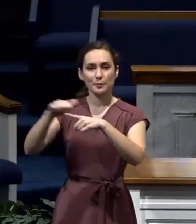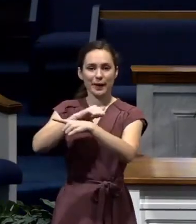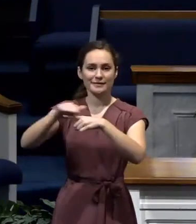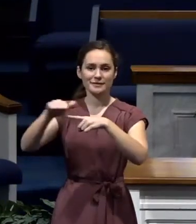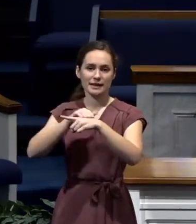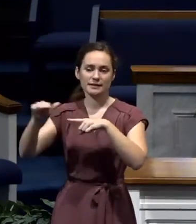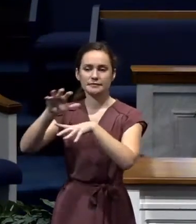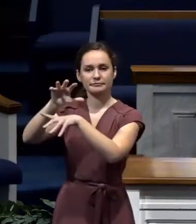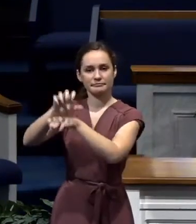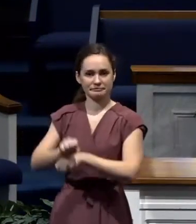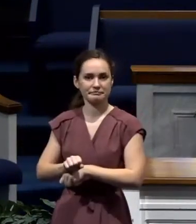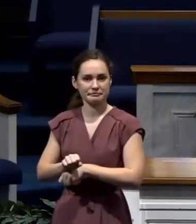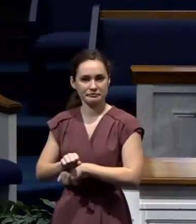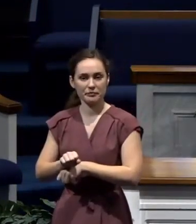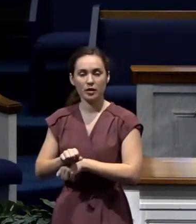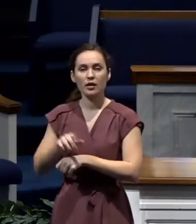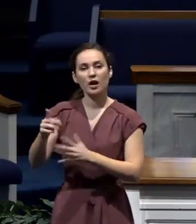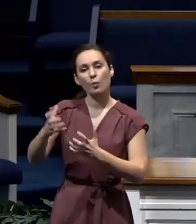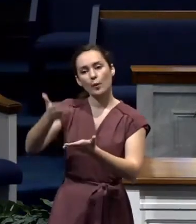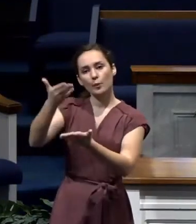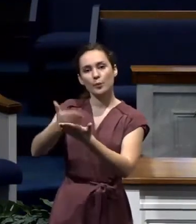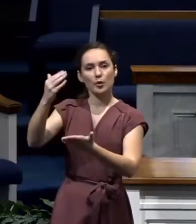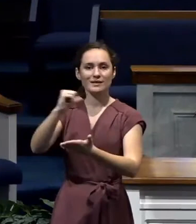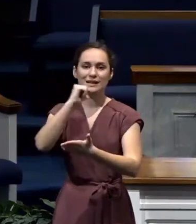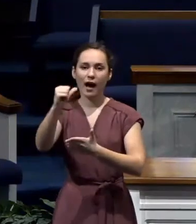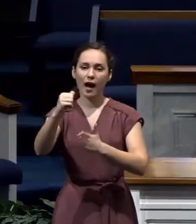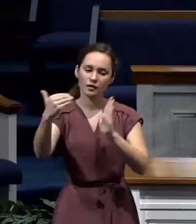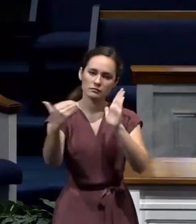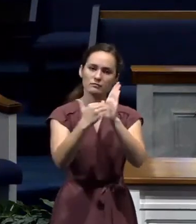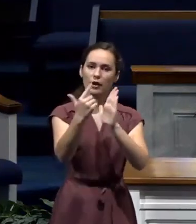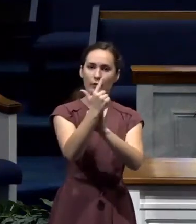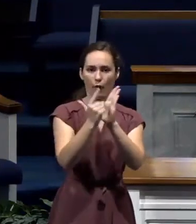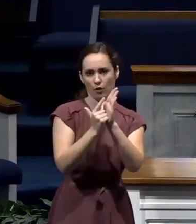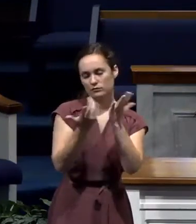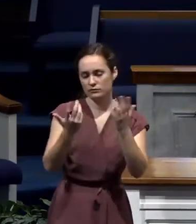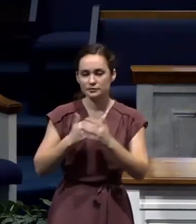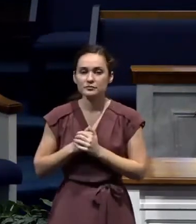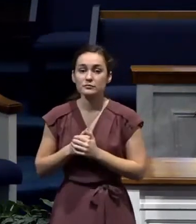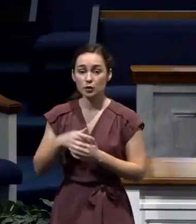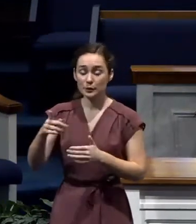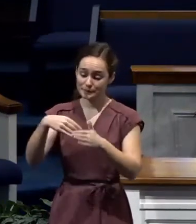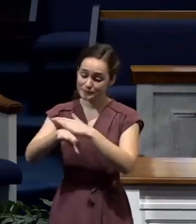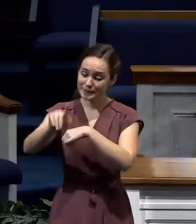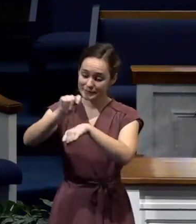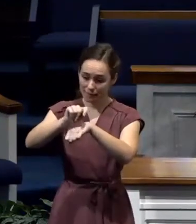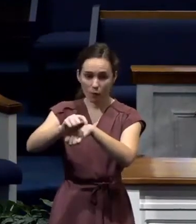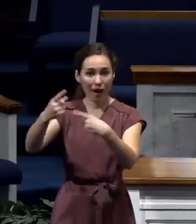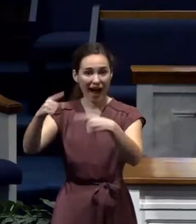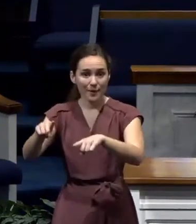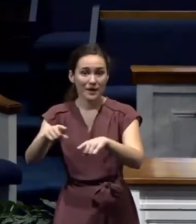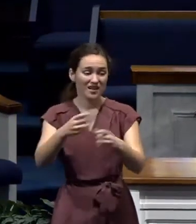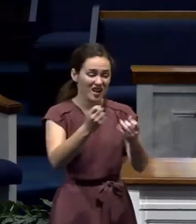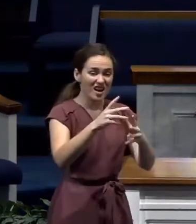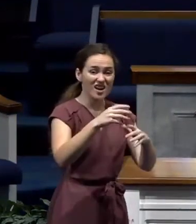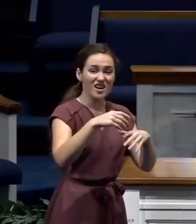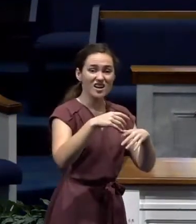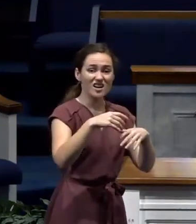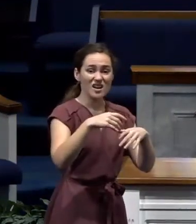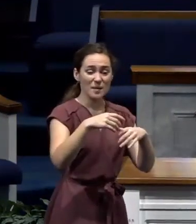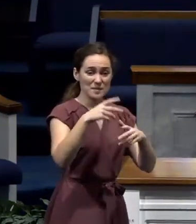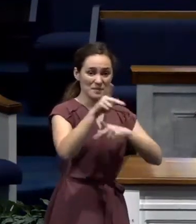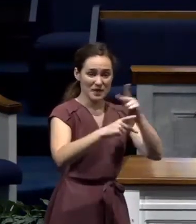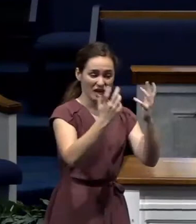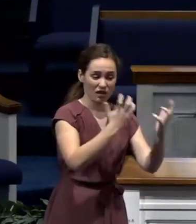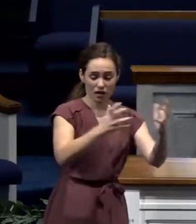prove that he had not violated the law in any way. And while he was there at the temple, he was attacked by a mob. And this mob would have